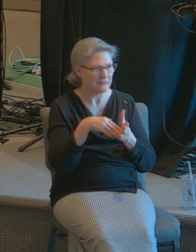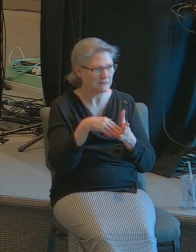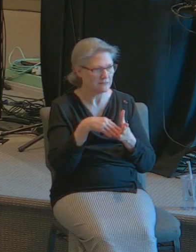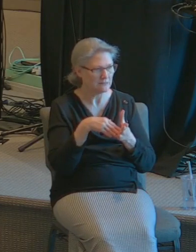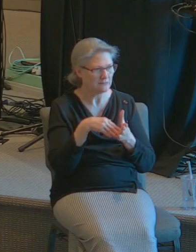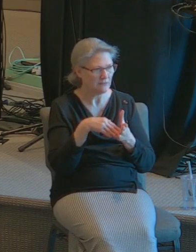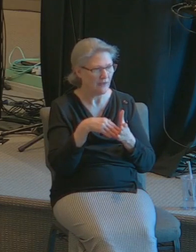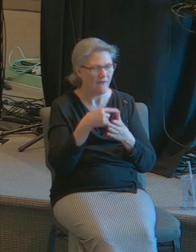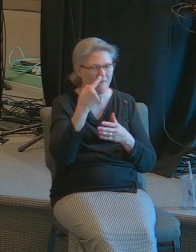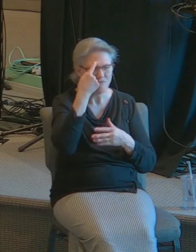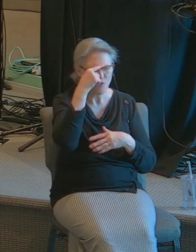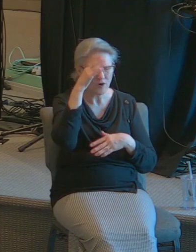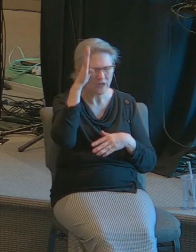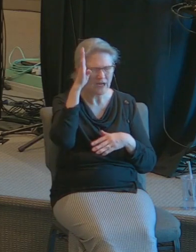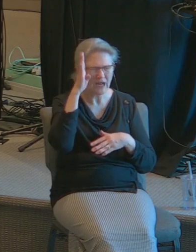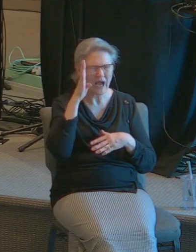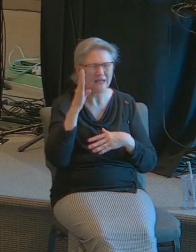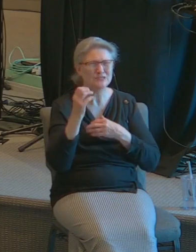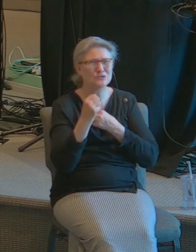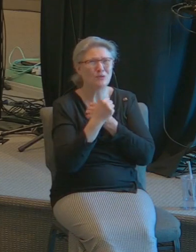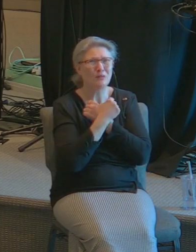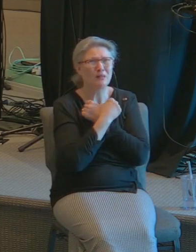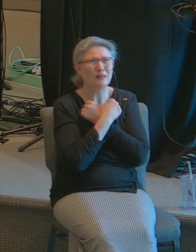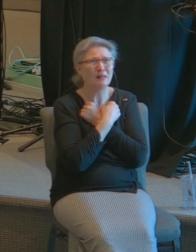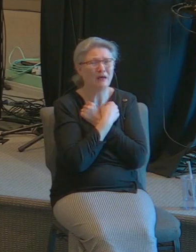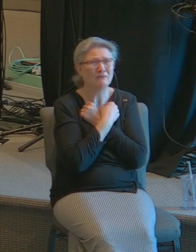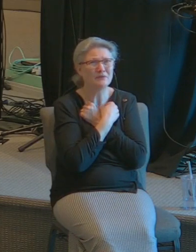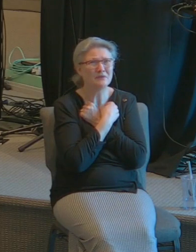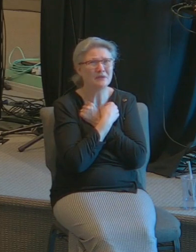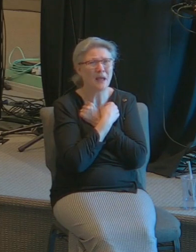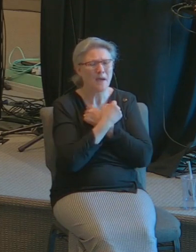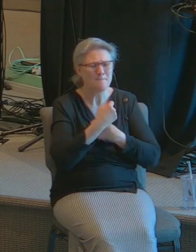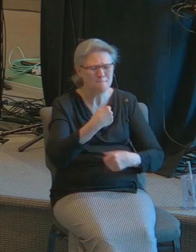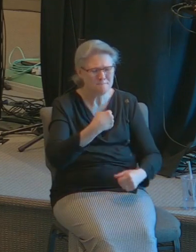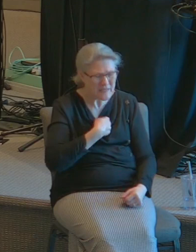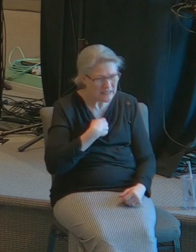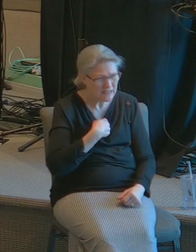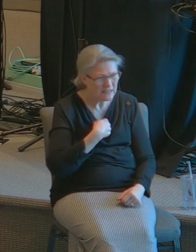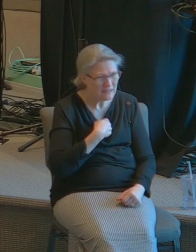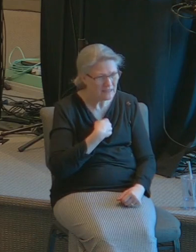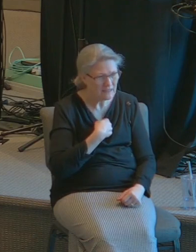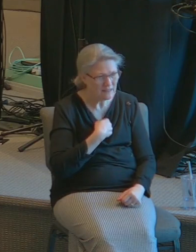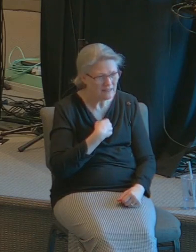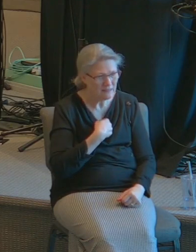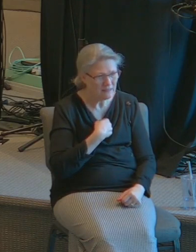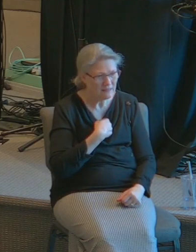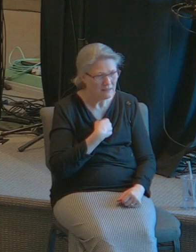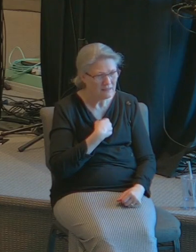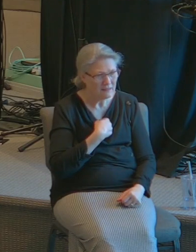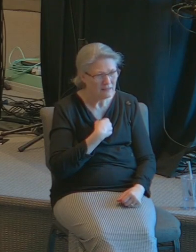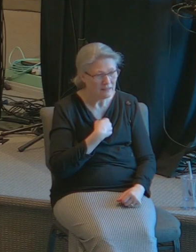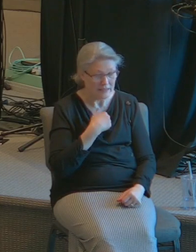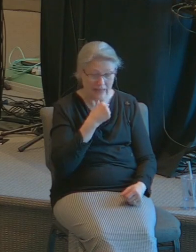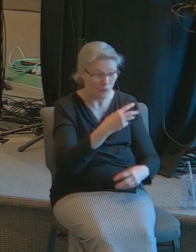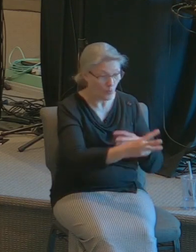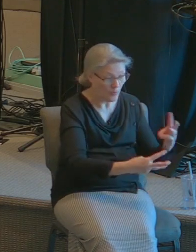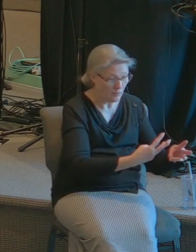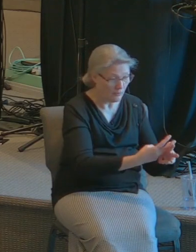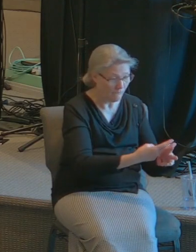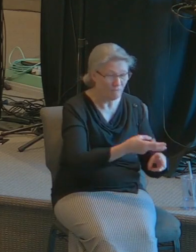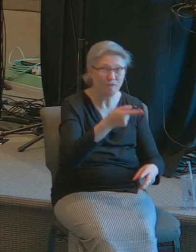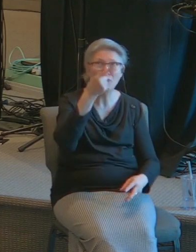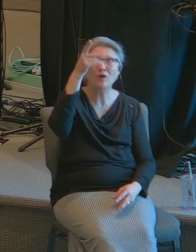for God so loved me not the world